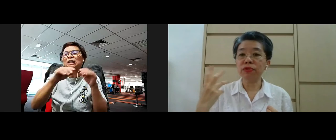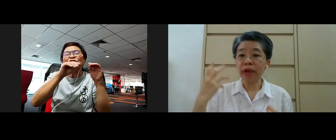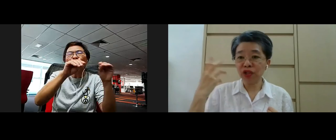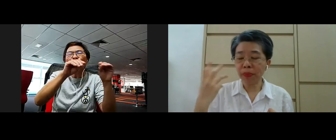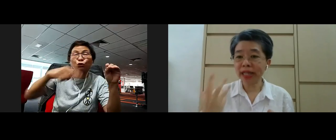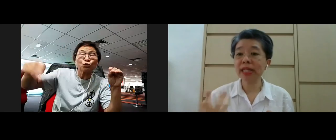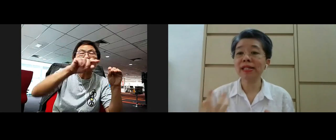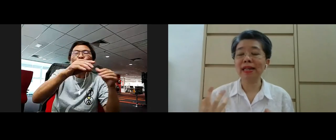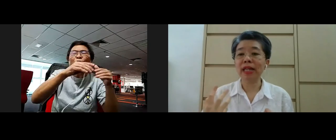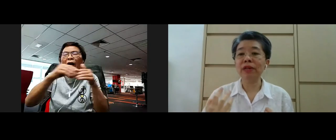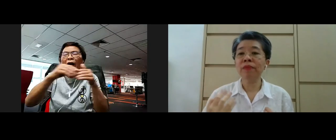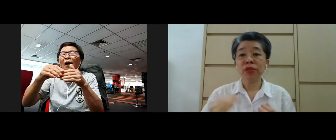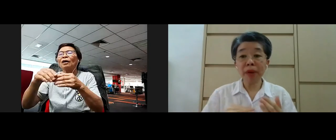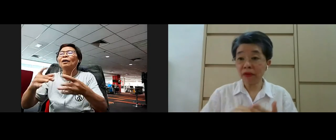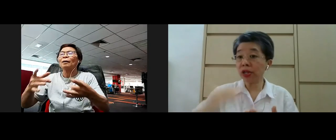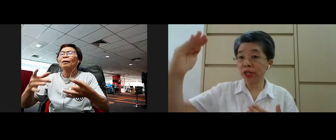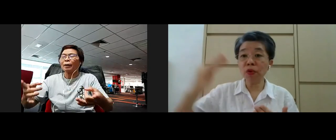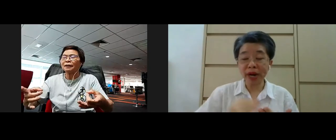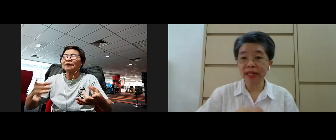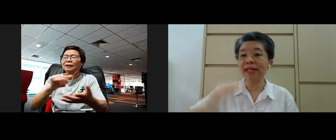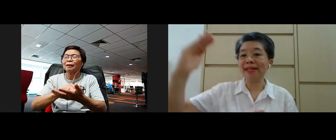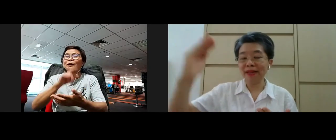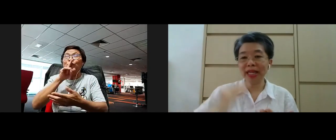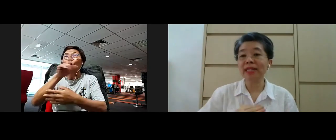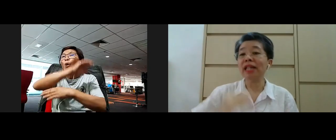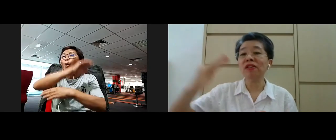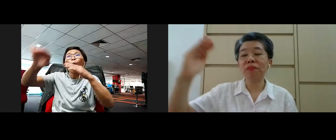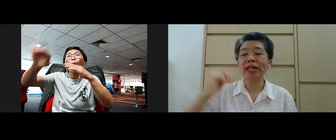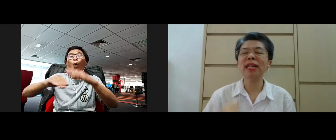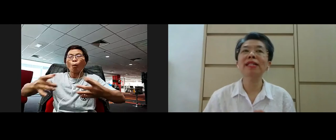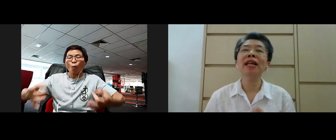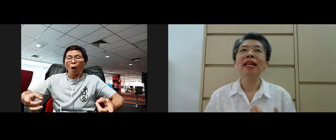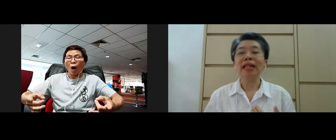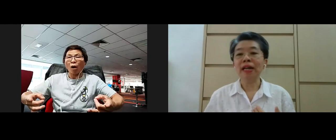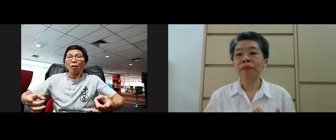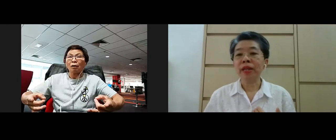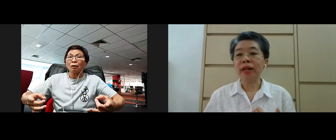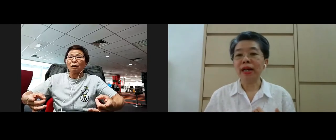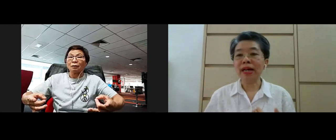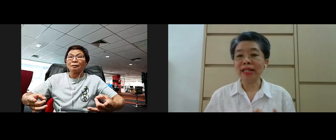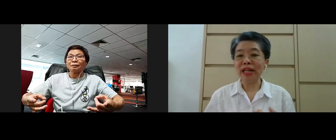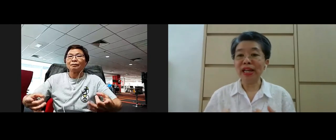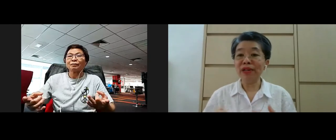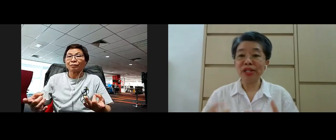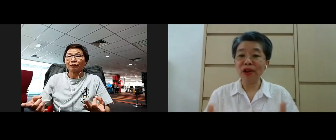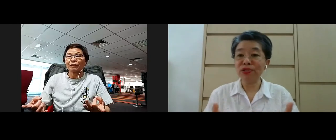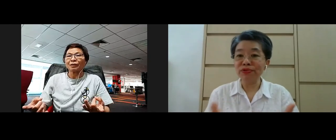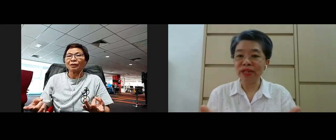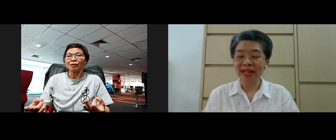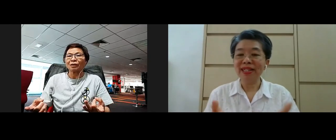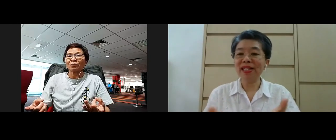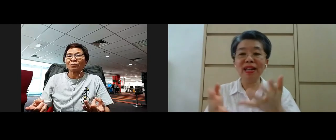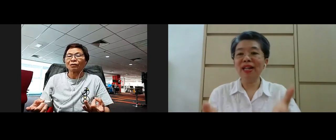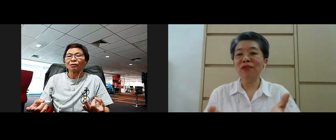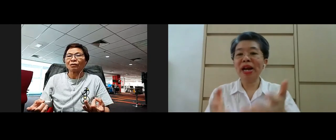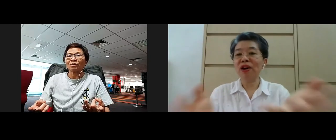to actually practice that you know so but of course this whole practice yeah the intensive practice yeah you know it's not to